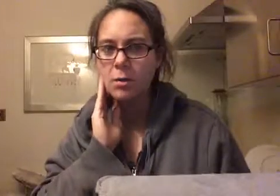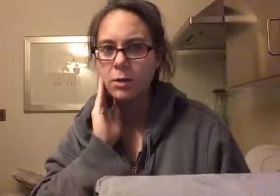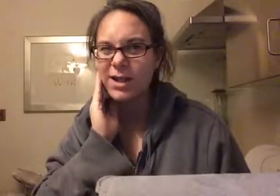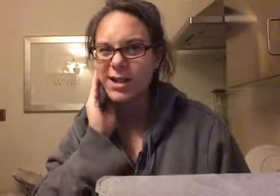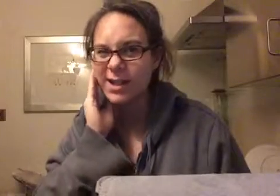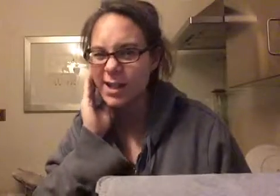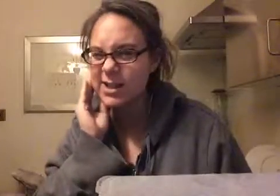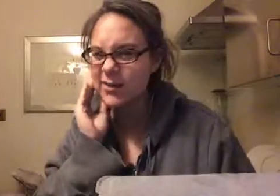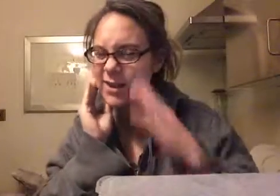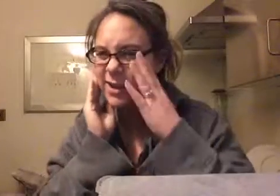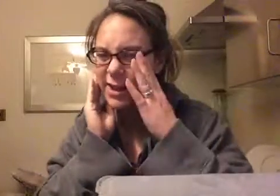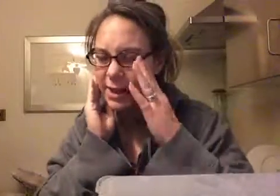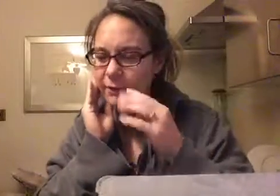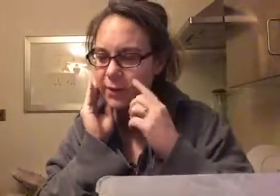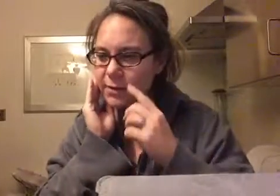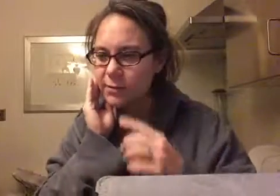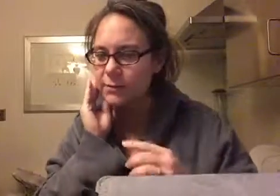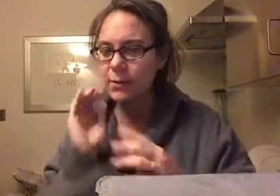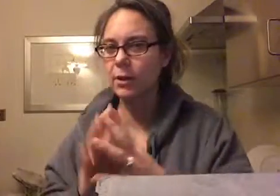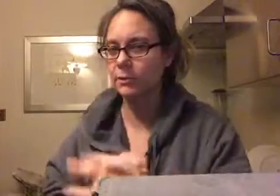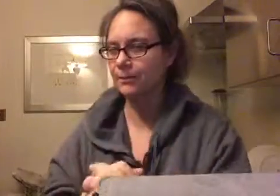What, it's a, it feels, it feels, hang on.